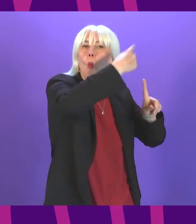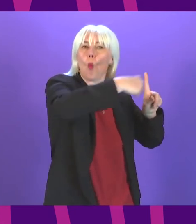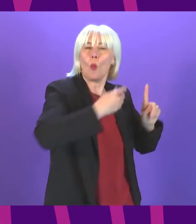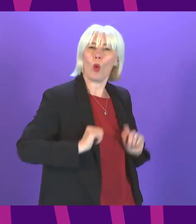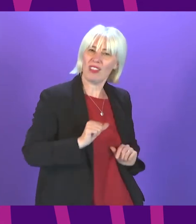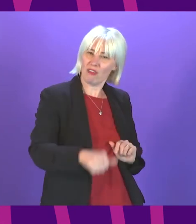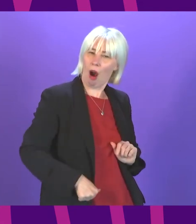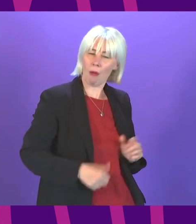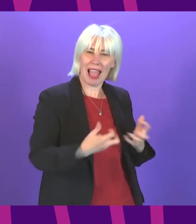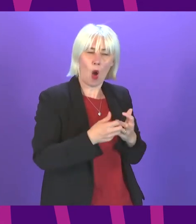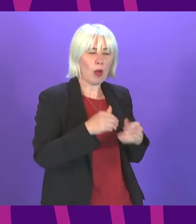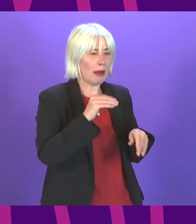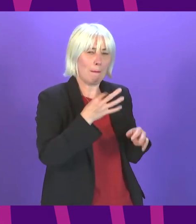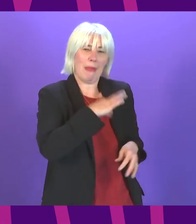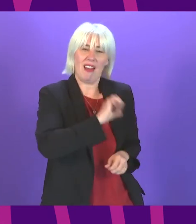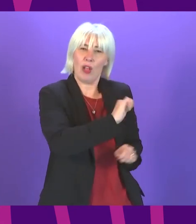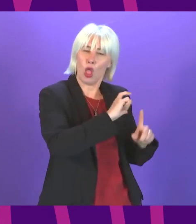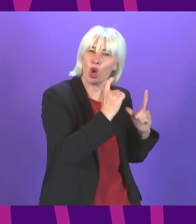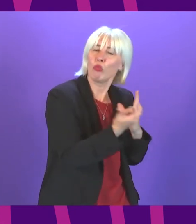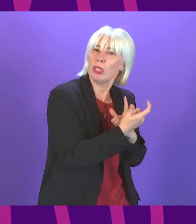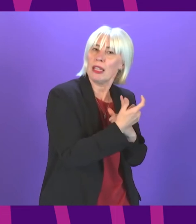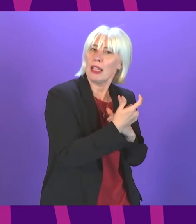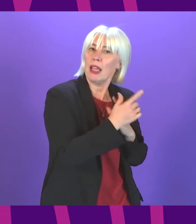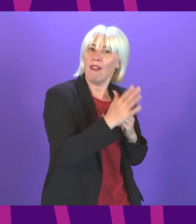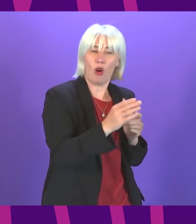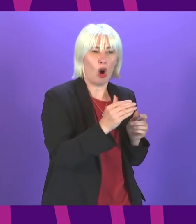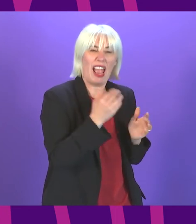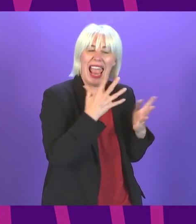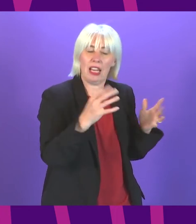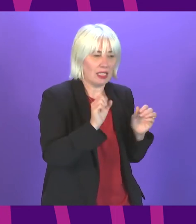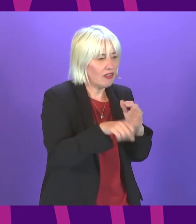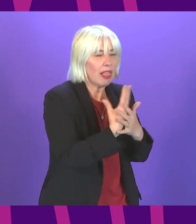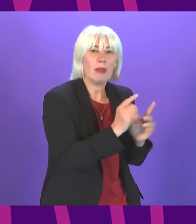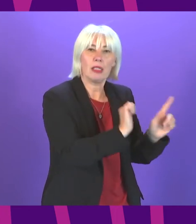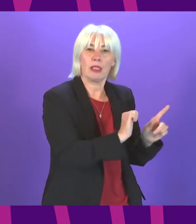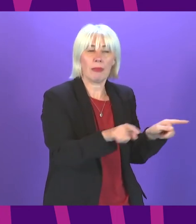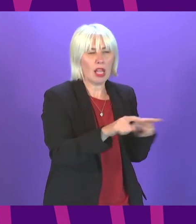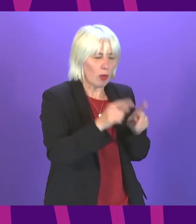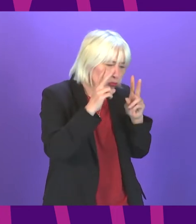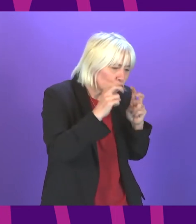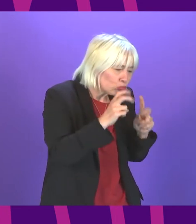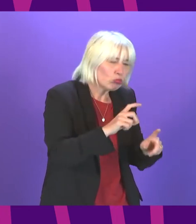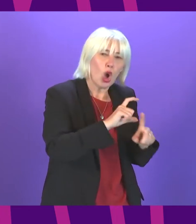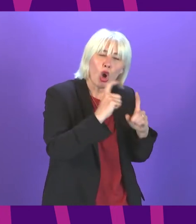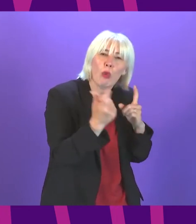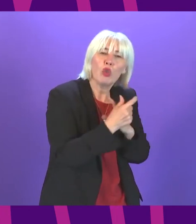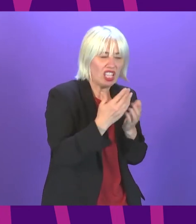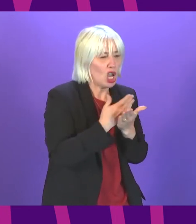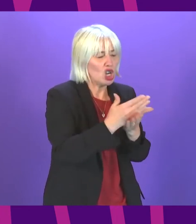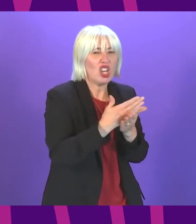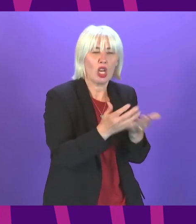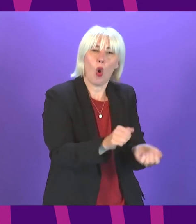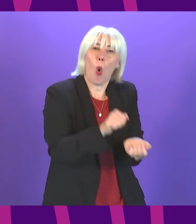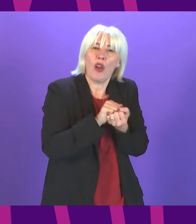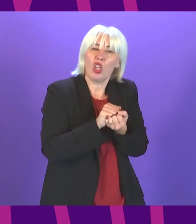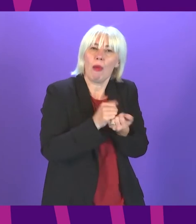maximise community benefit to the community for agreed developments and and and community shared ownership and new